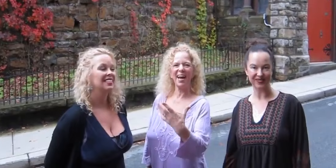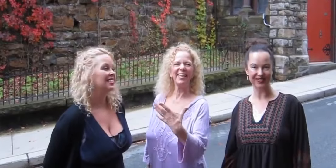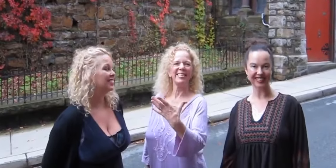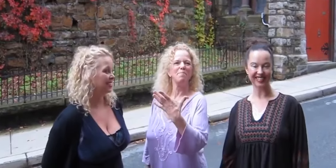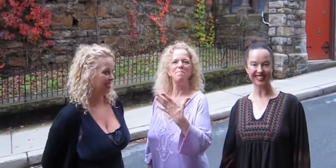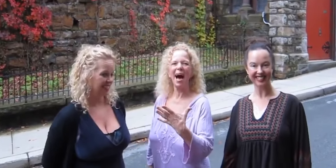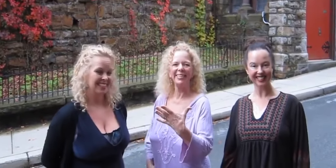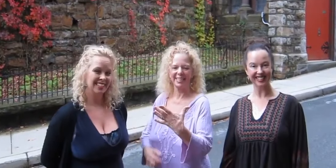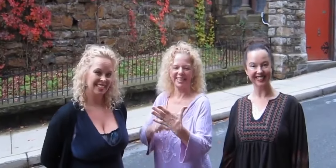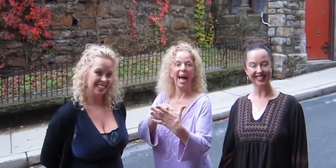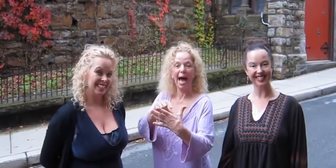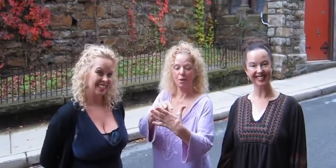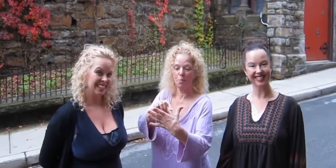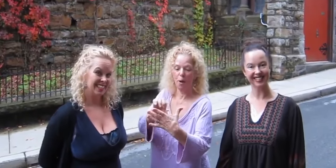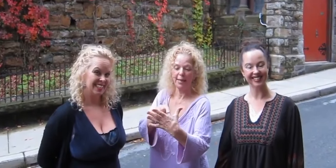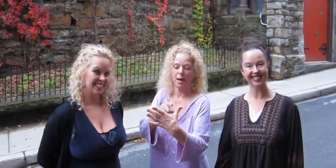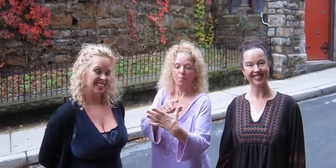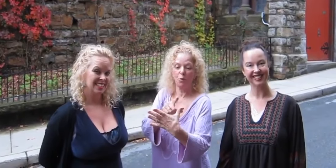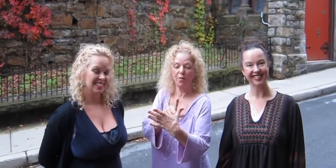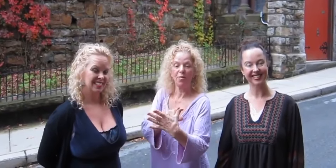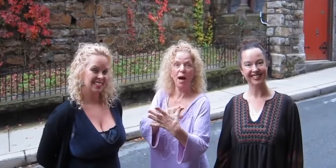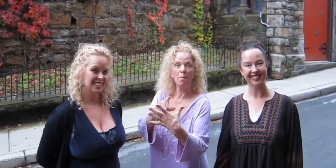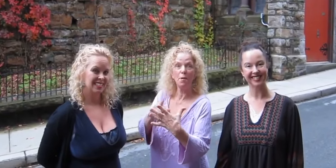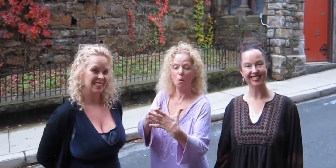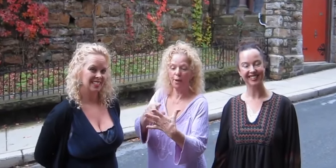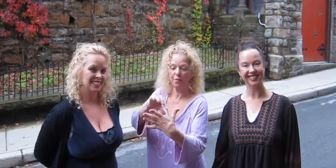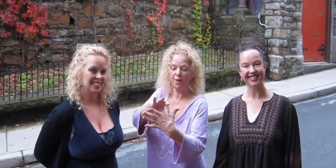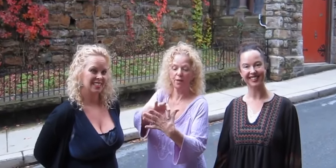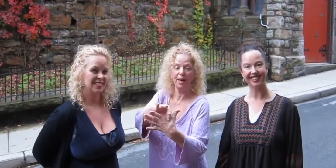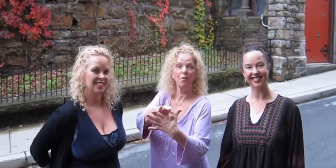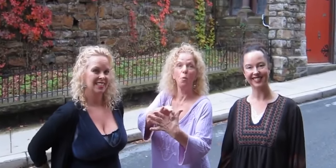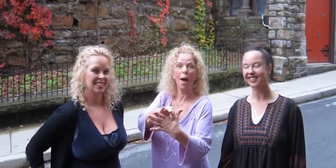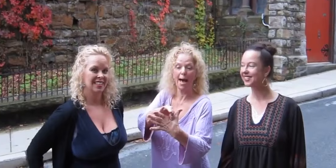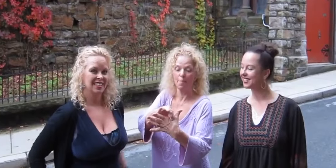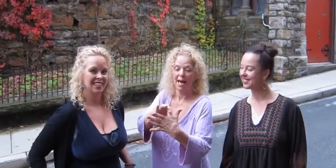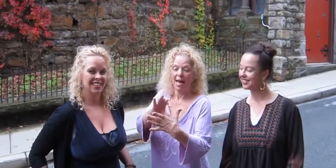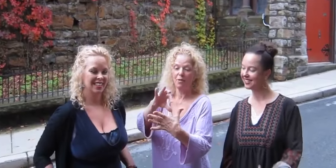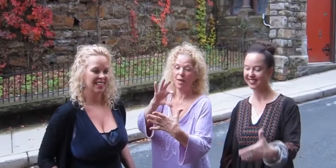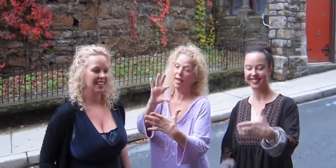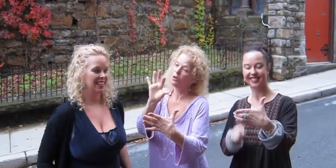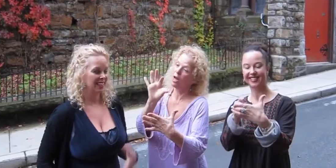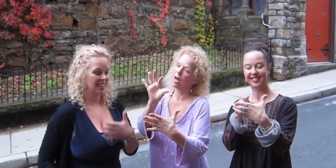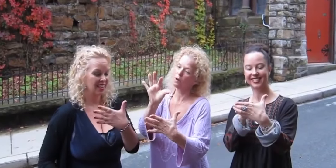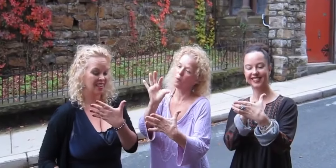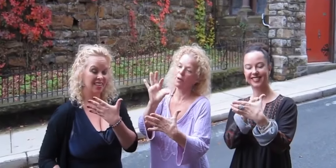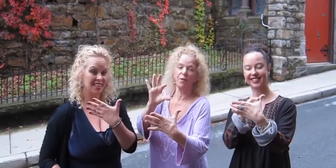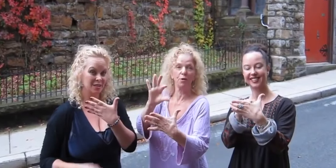There is a magical acupoint between the thumb and the pointer finger in the web. if you take your pointer finger